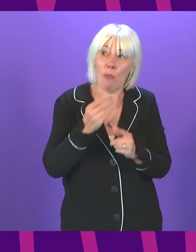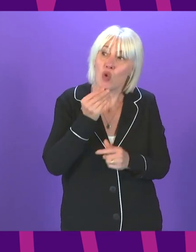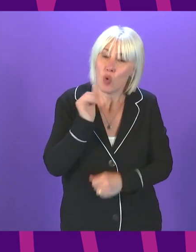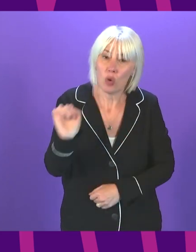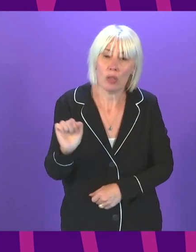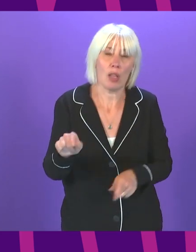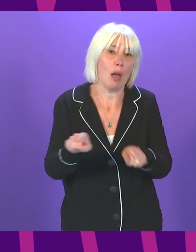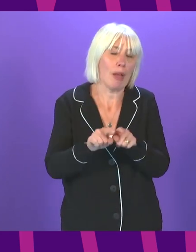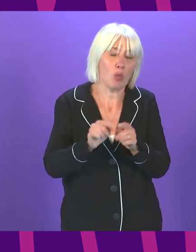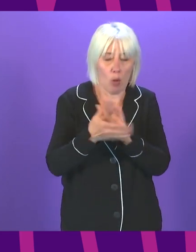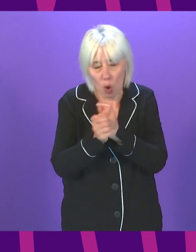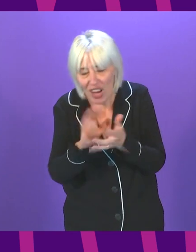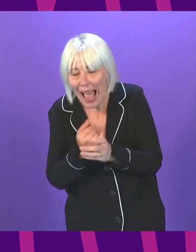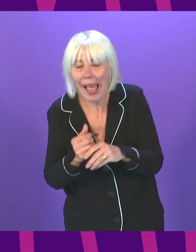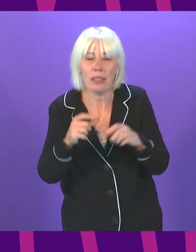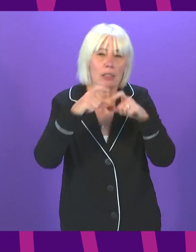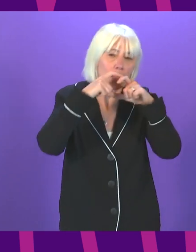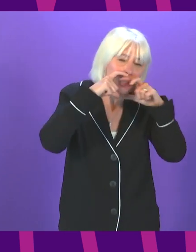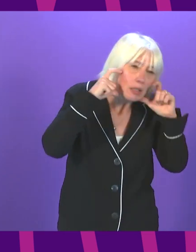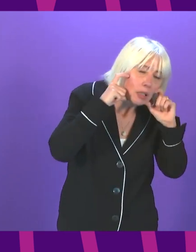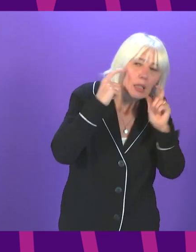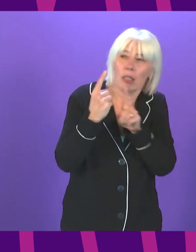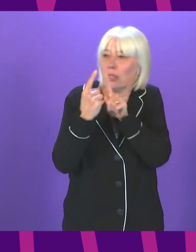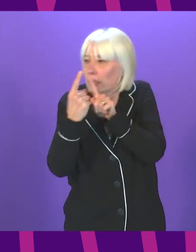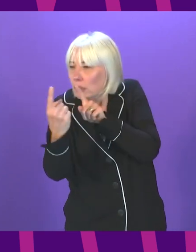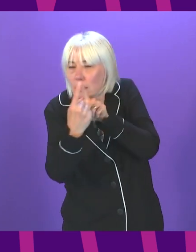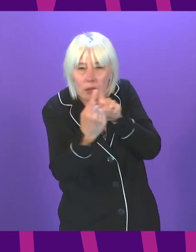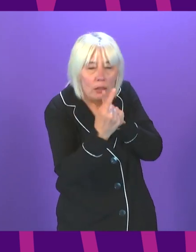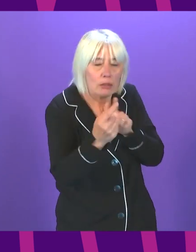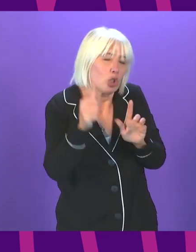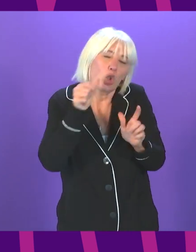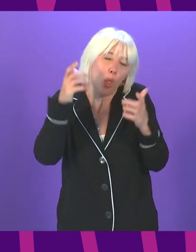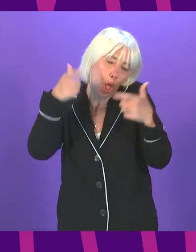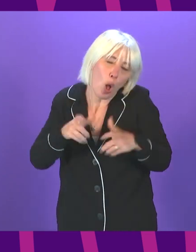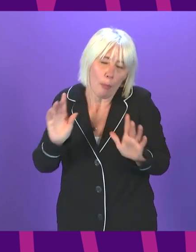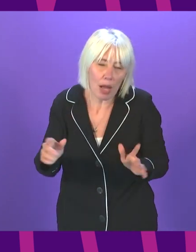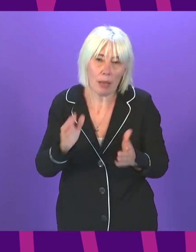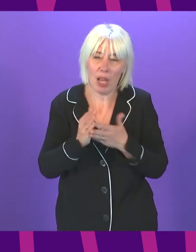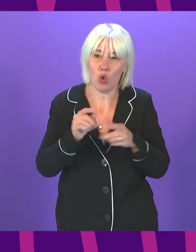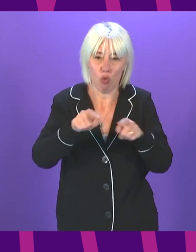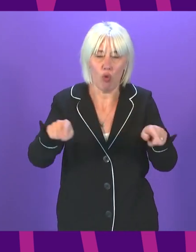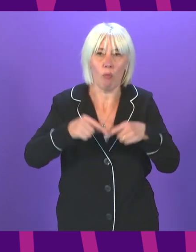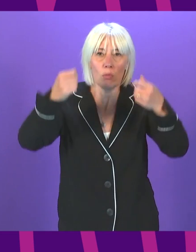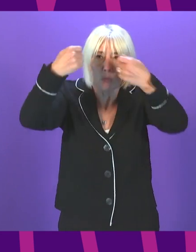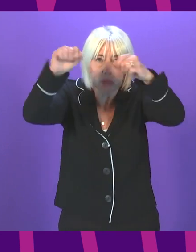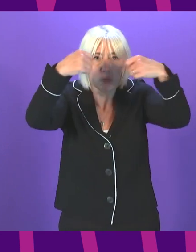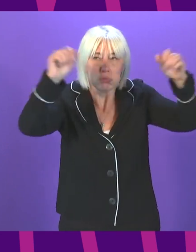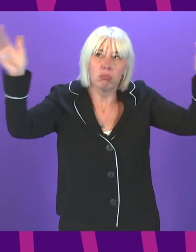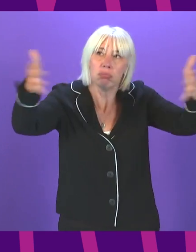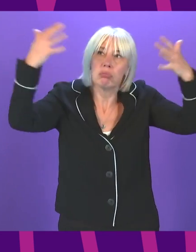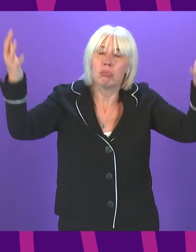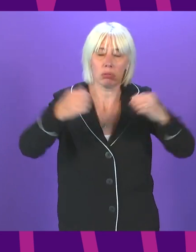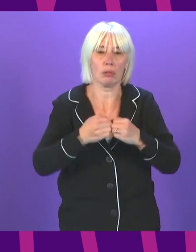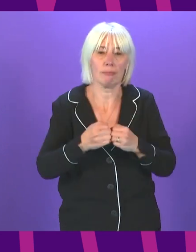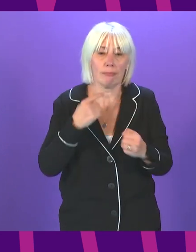things, wear face coverings, wash your hands, keep a safe distance even though it's not the law, ventilate rooms. This is a moment where I